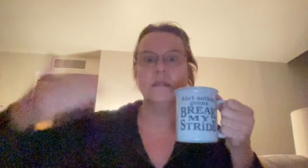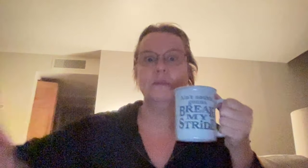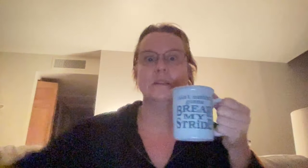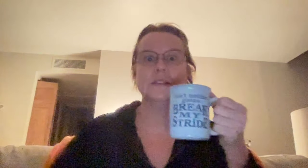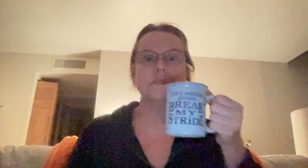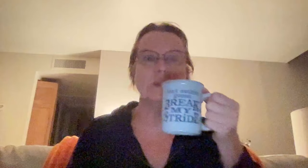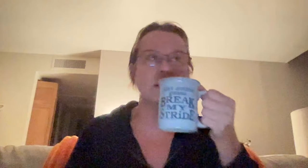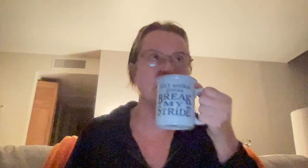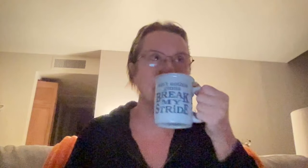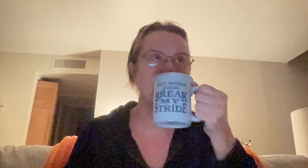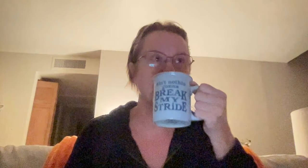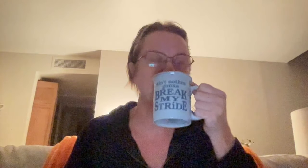trying to build ourselves back up, aren't we?